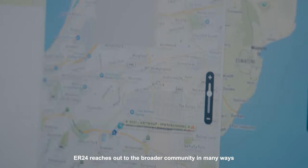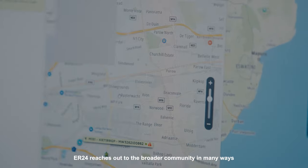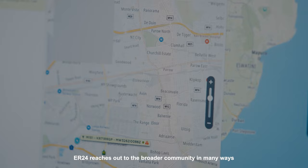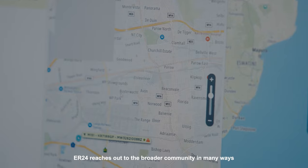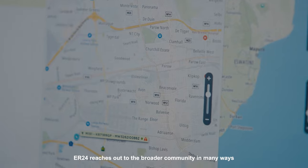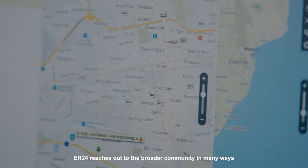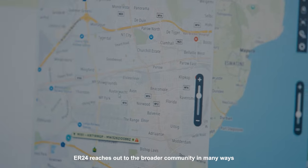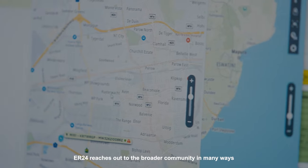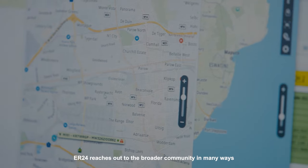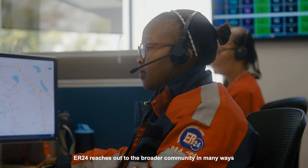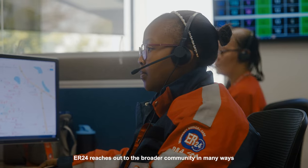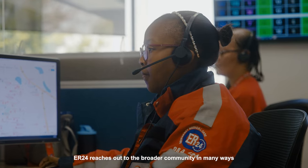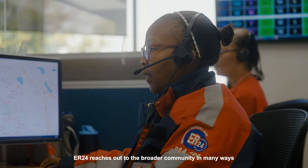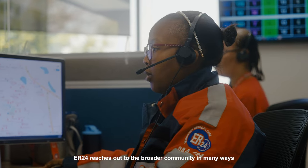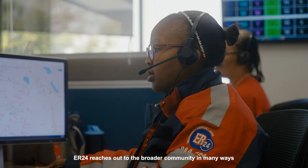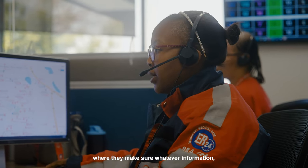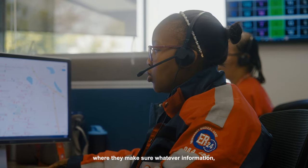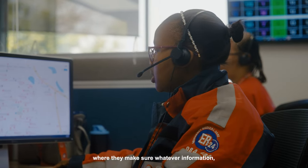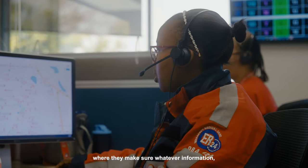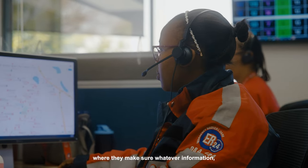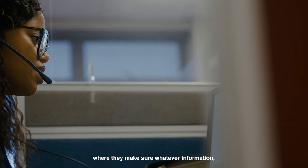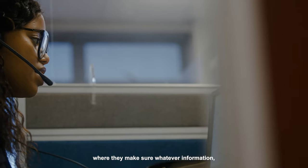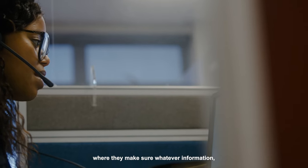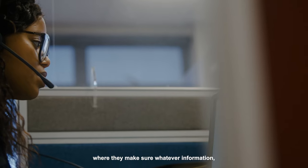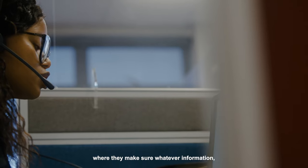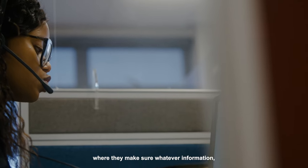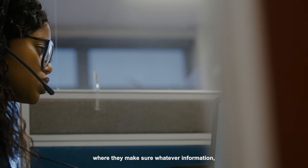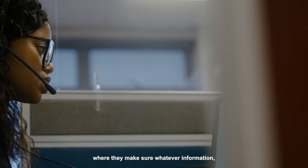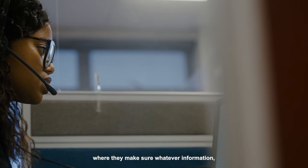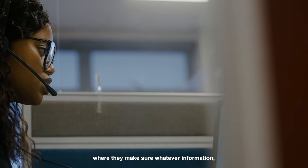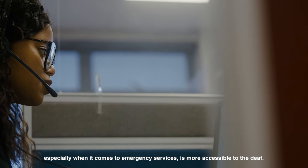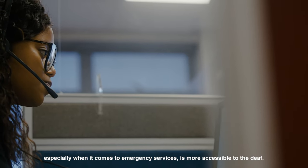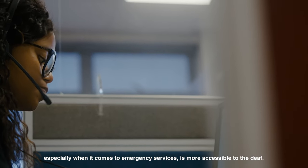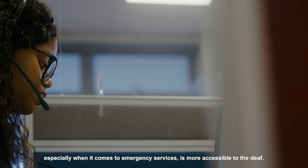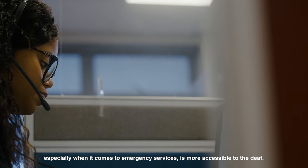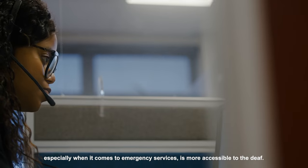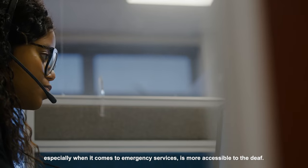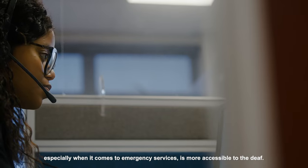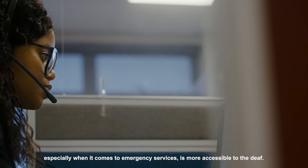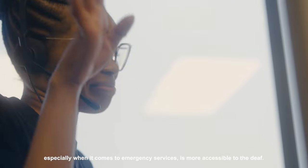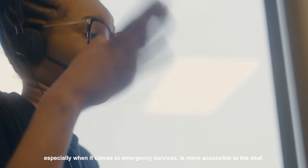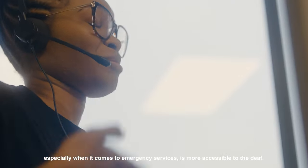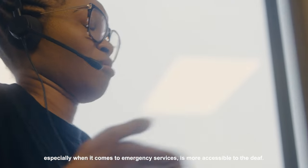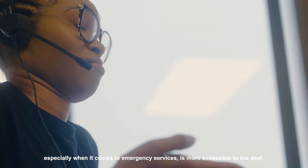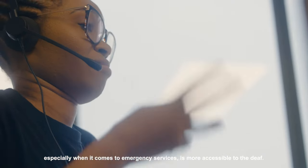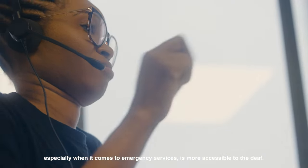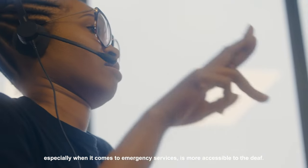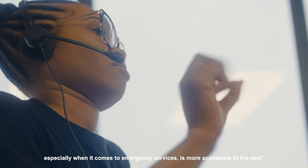community in many ways where they make sure whatever information, especially when it comes to emergency services. It's more